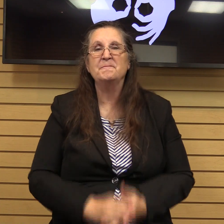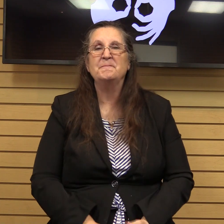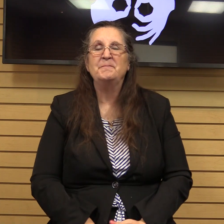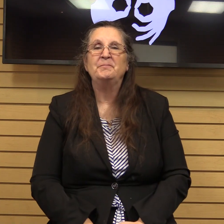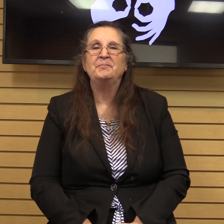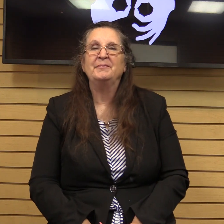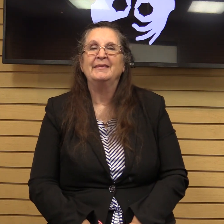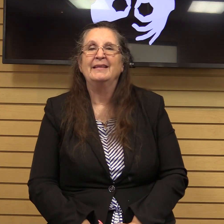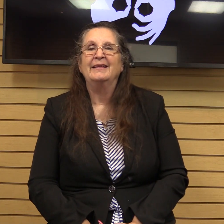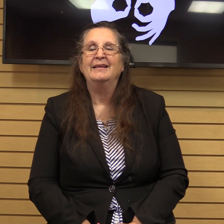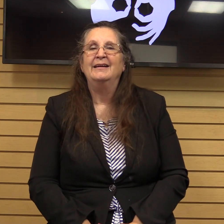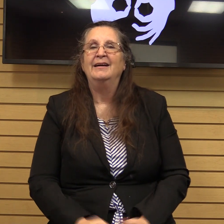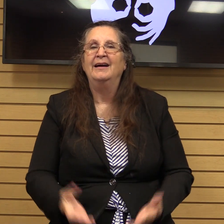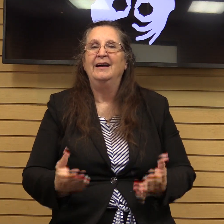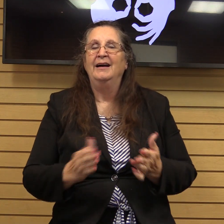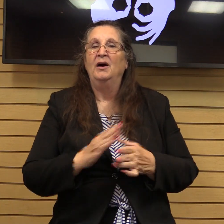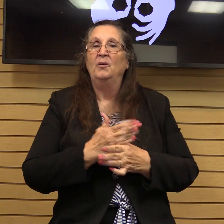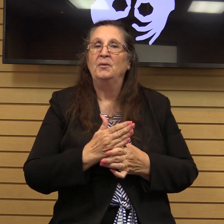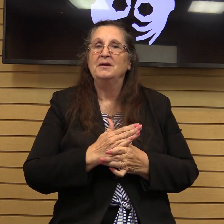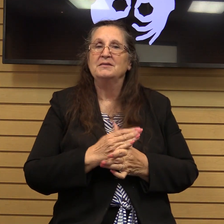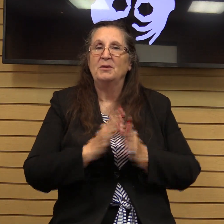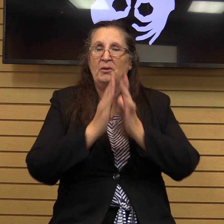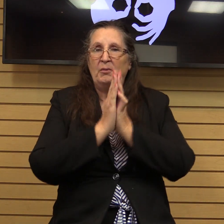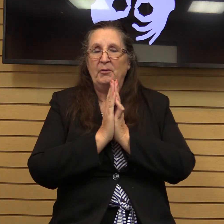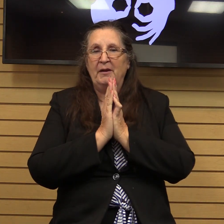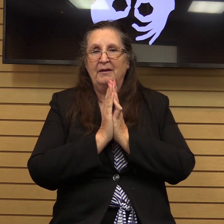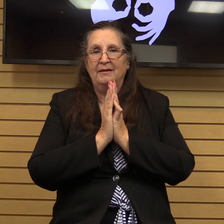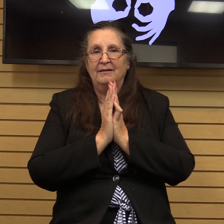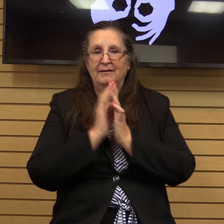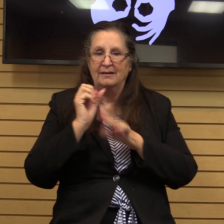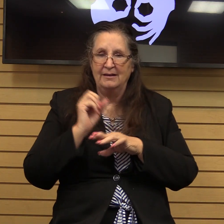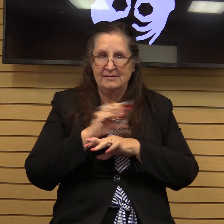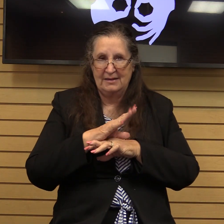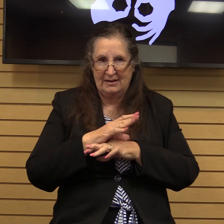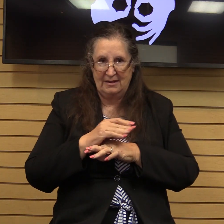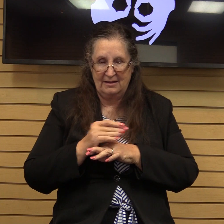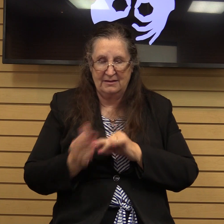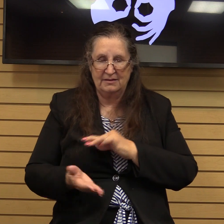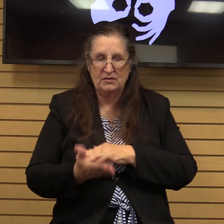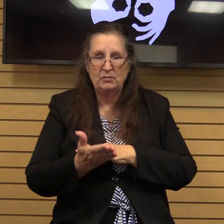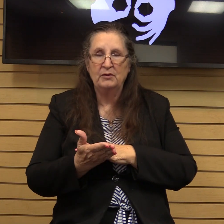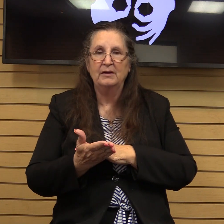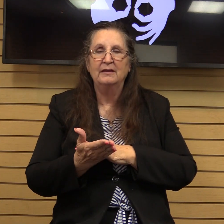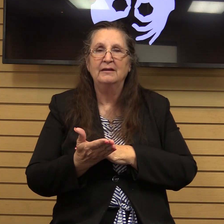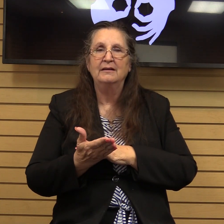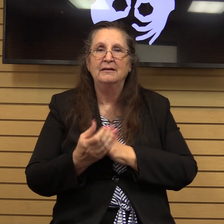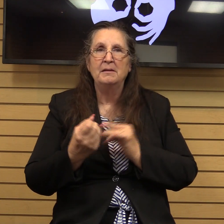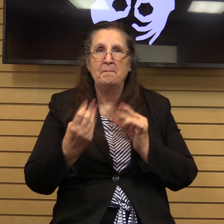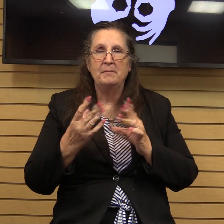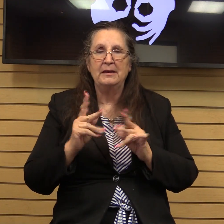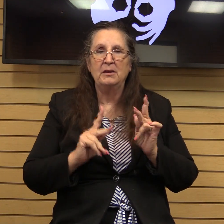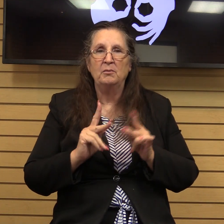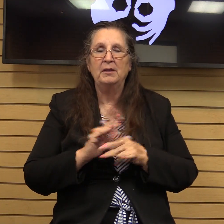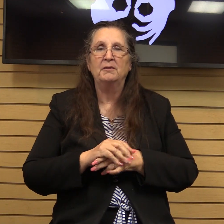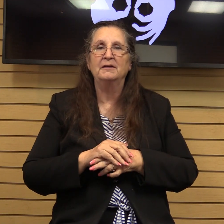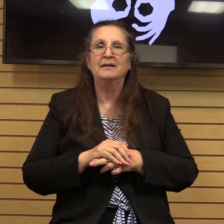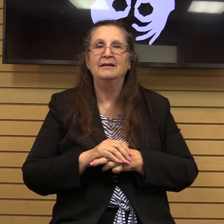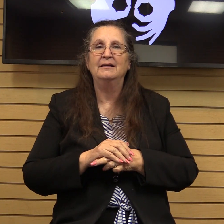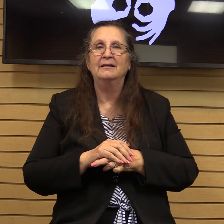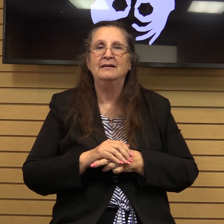prayer want to share a prayer that I sent out this morning to quite a few people in a message today